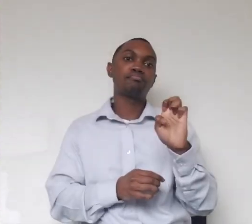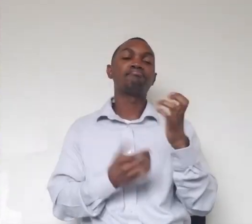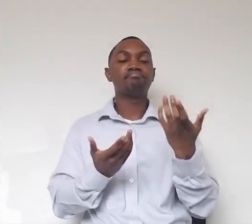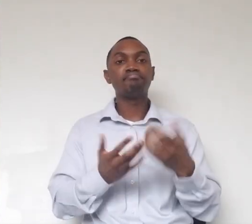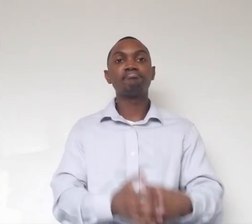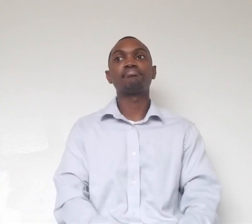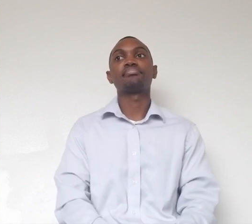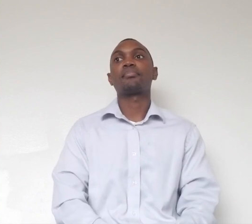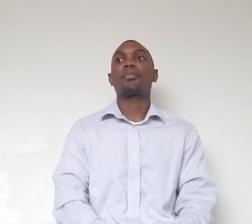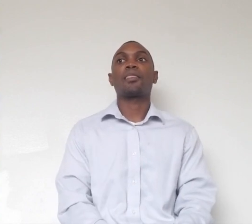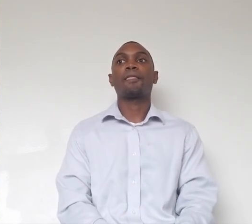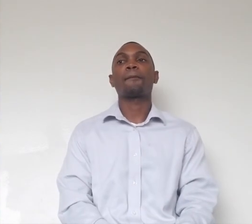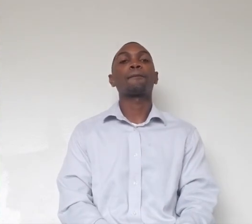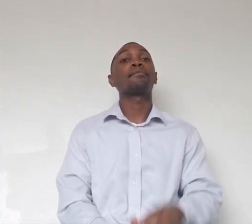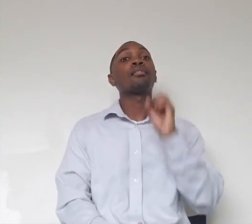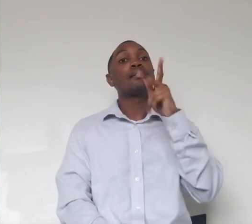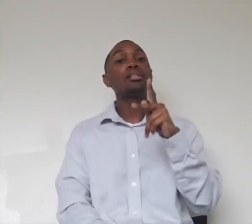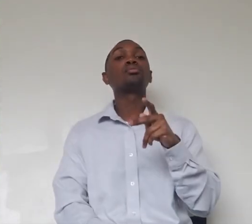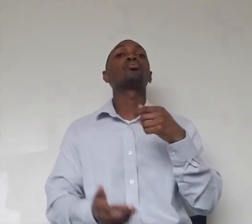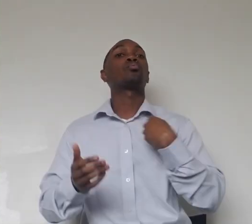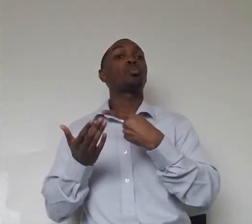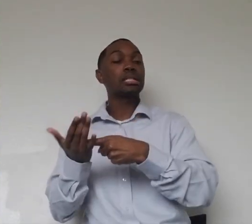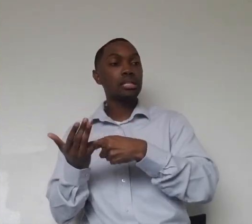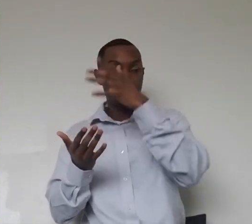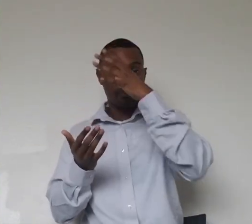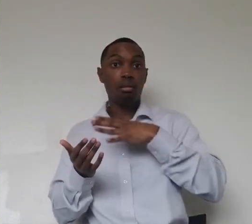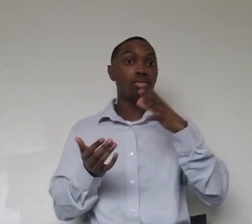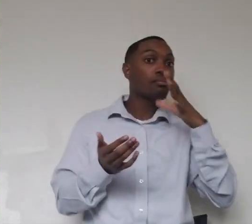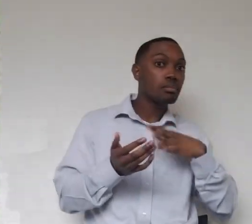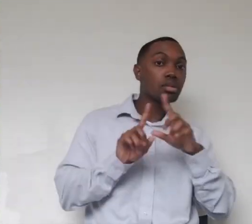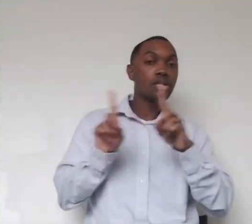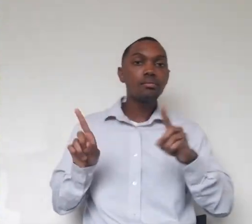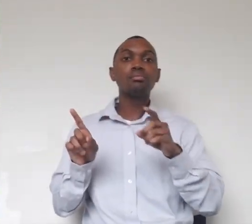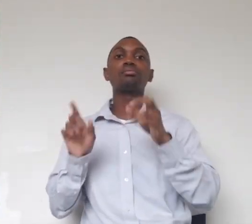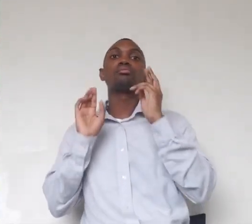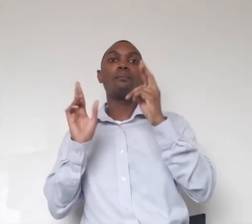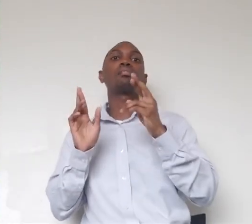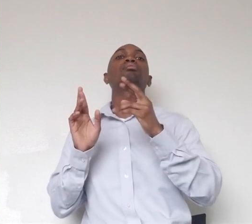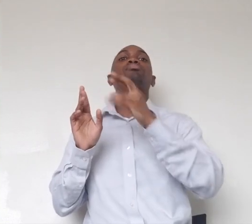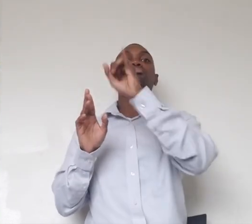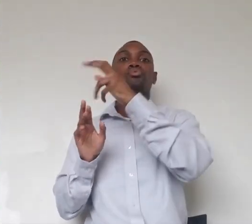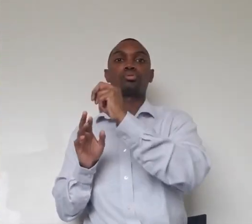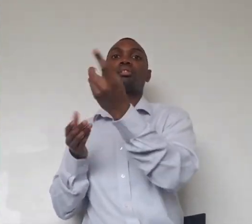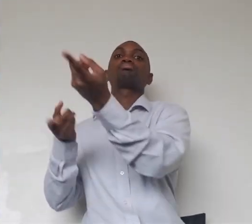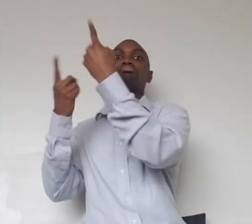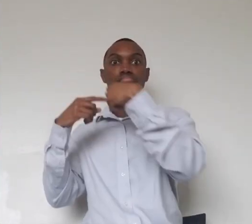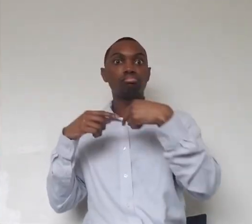let's see. So we talked about sexual dimorphism. Hopefully John will come out and demonstrate that for us while he's making his way out.